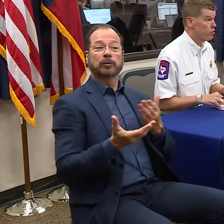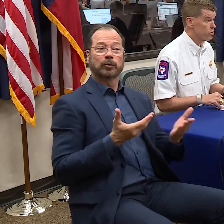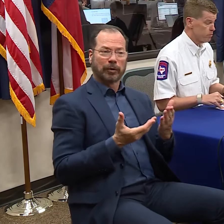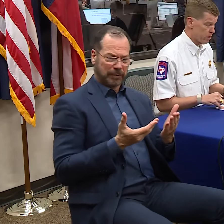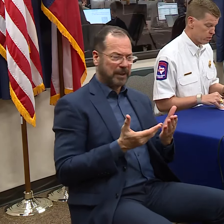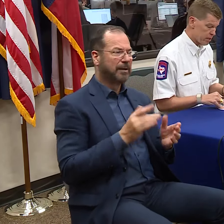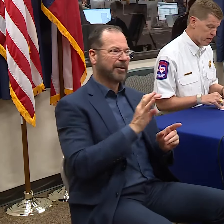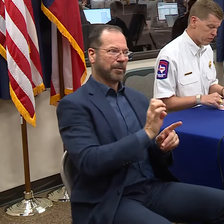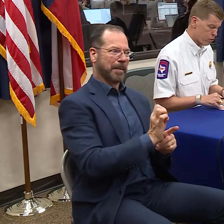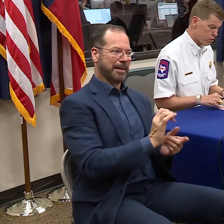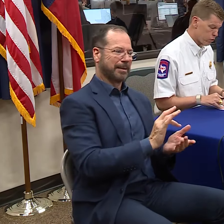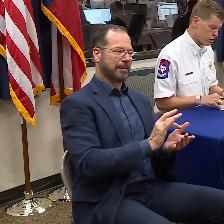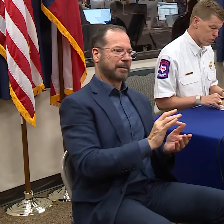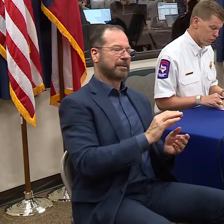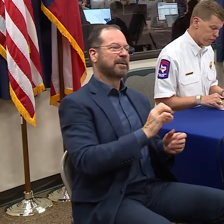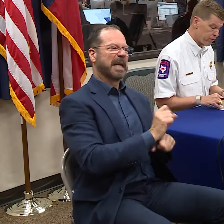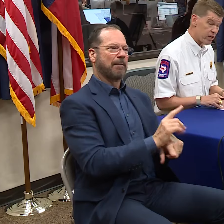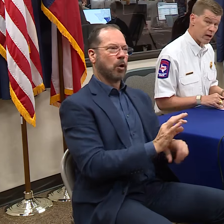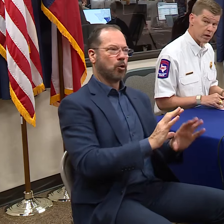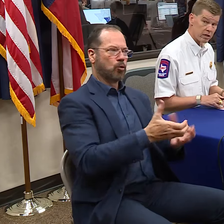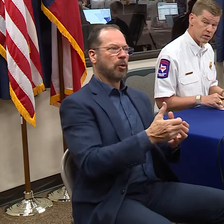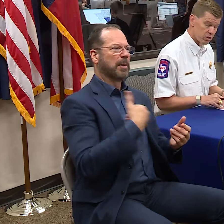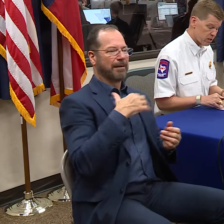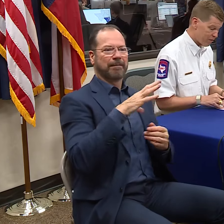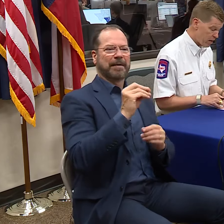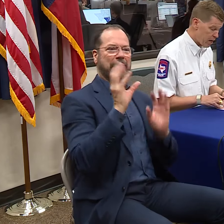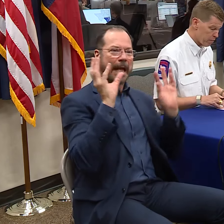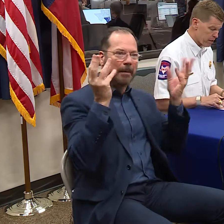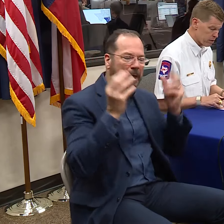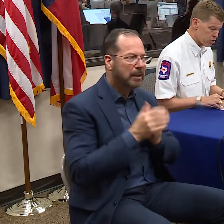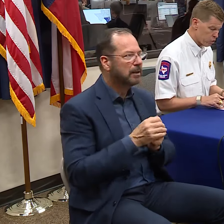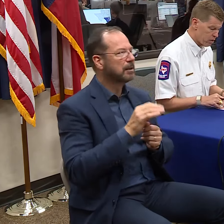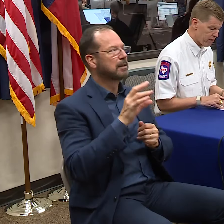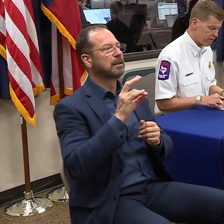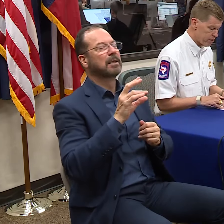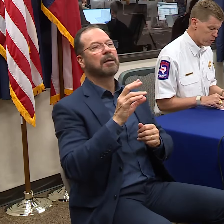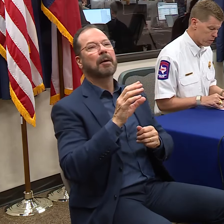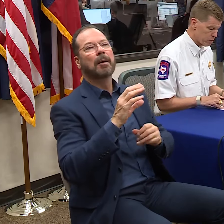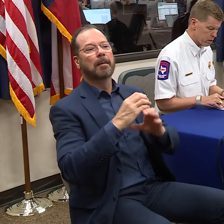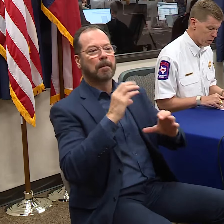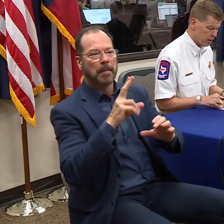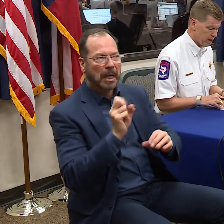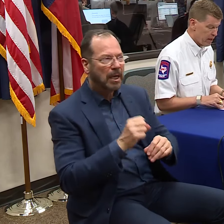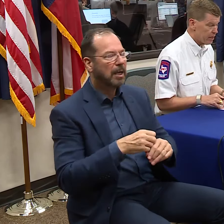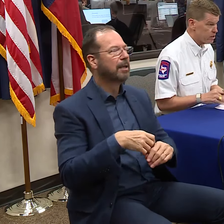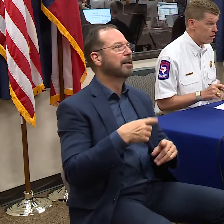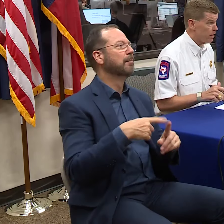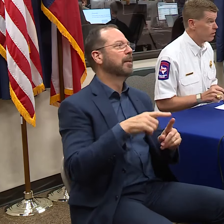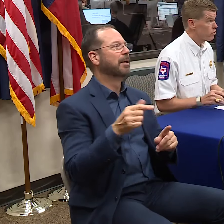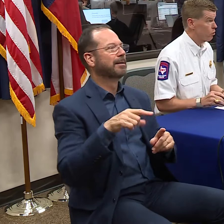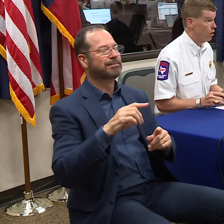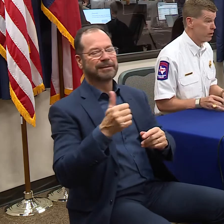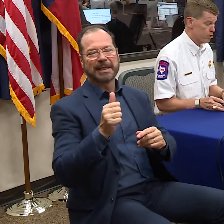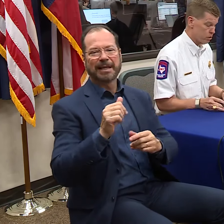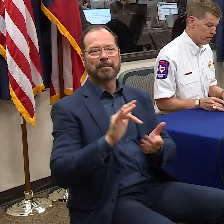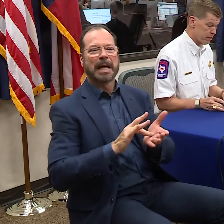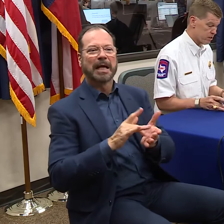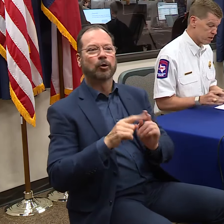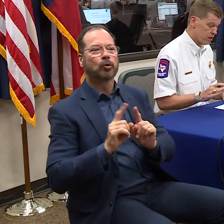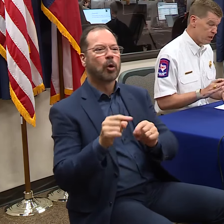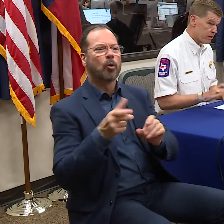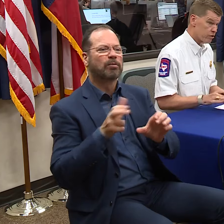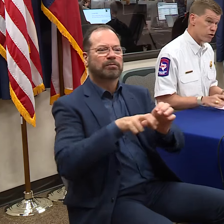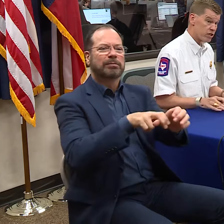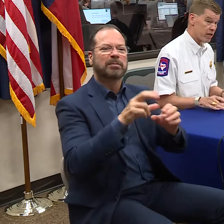rostered the Emergency Medical Task Force, which is over 50 ambulances, 7 AM buses, 25 missed personnel, and 10 medics to go on additional